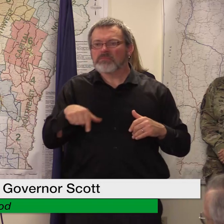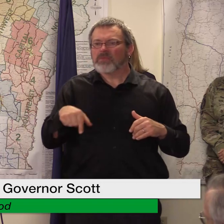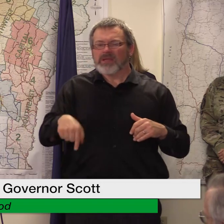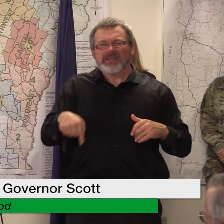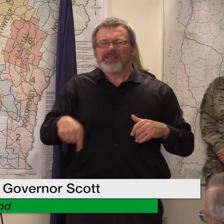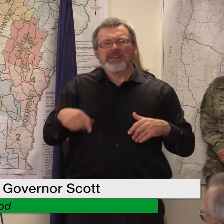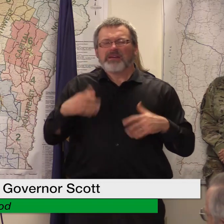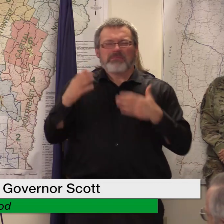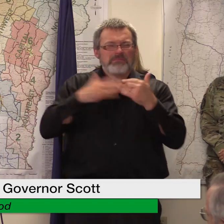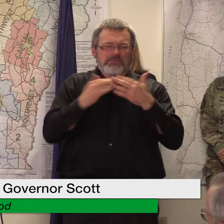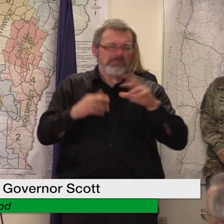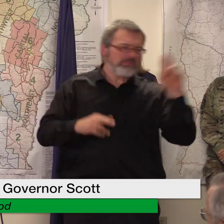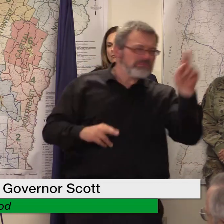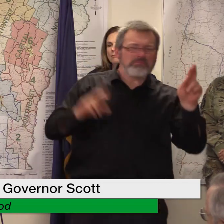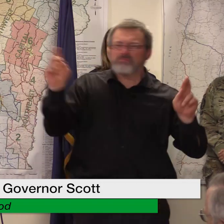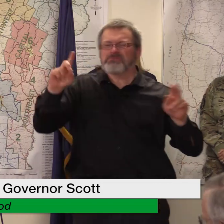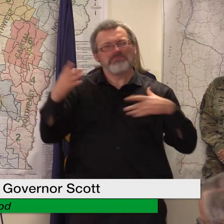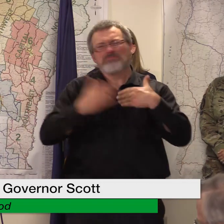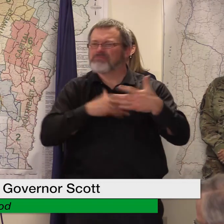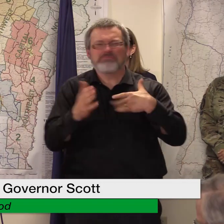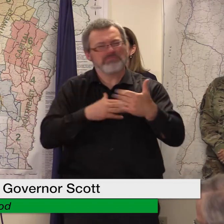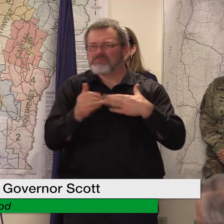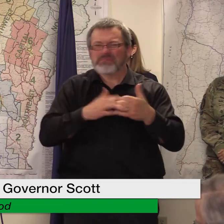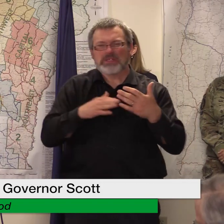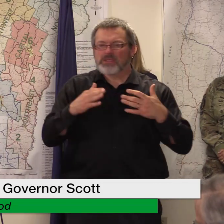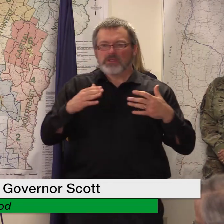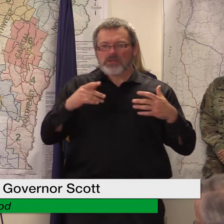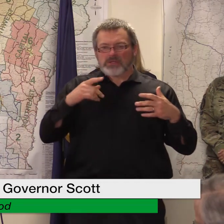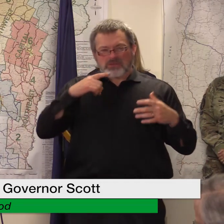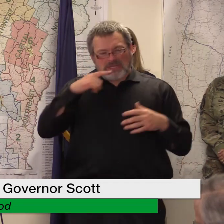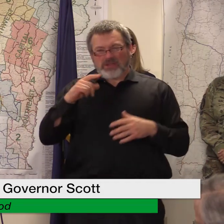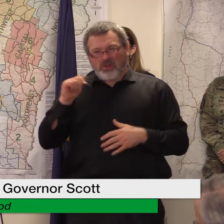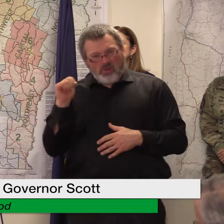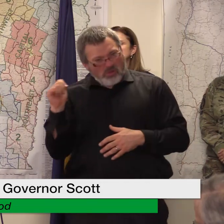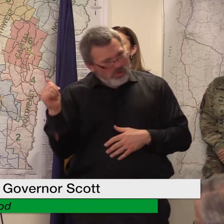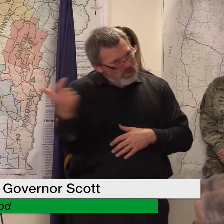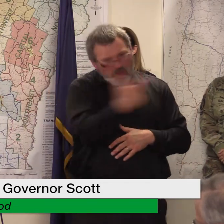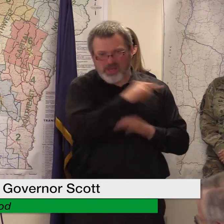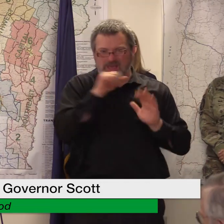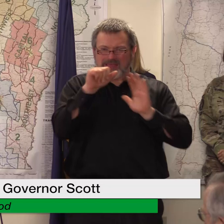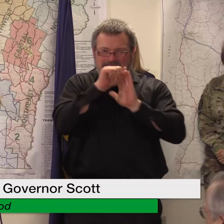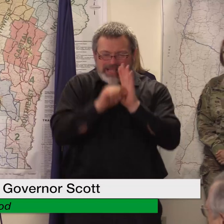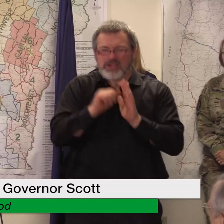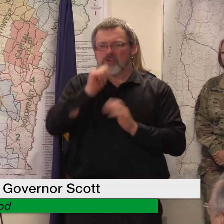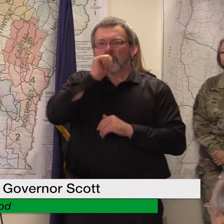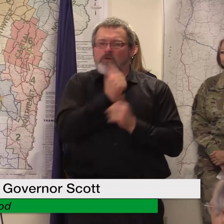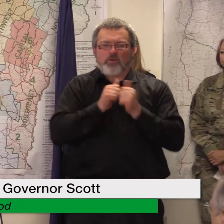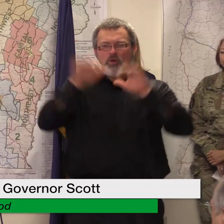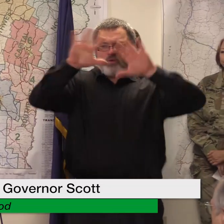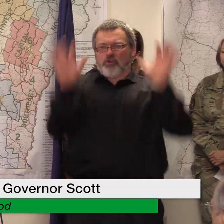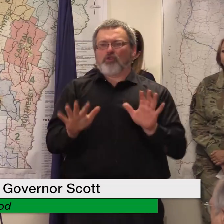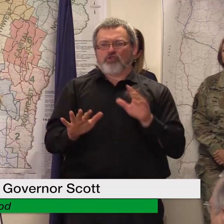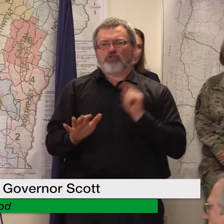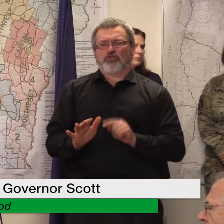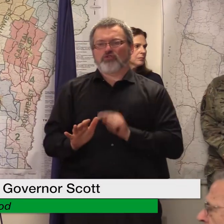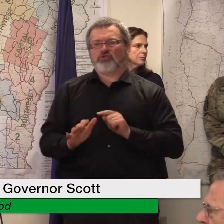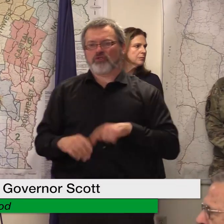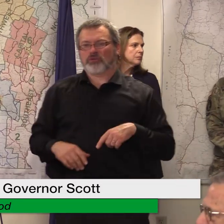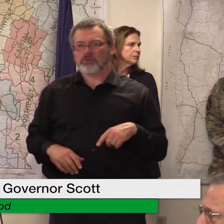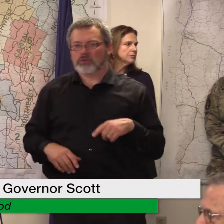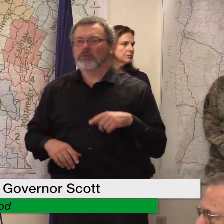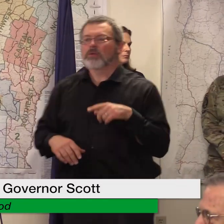problem this is a state issue that we all face director this morning while for your lives director pulled